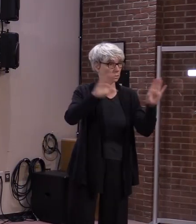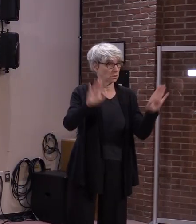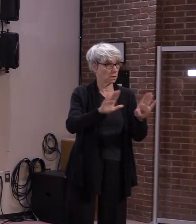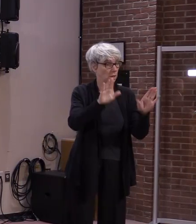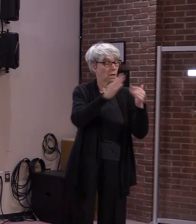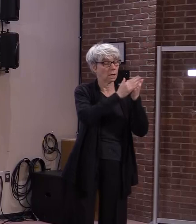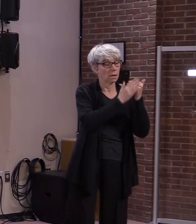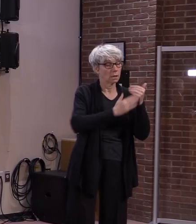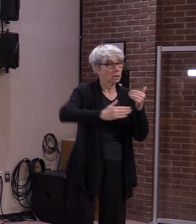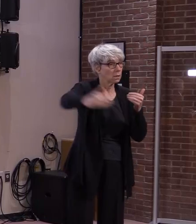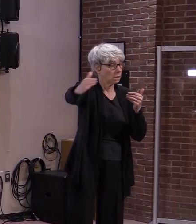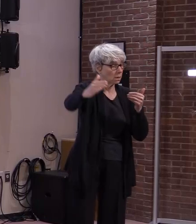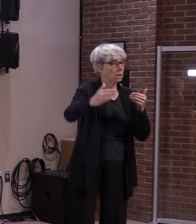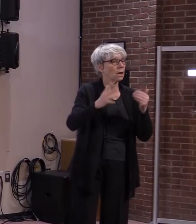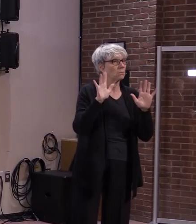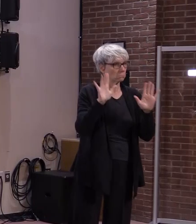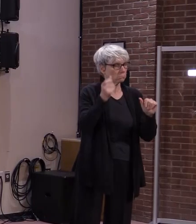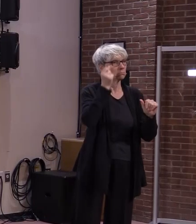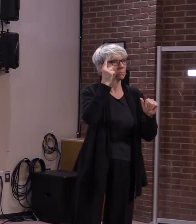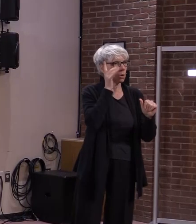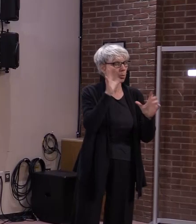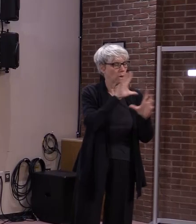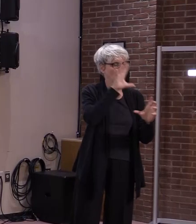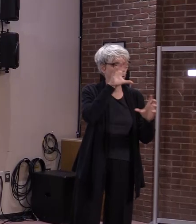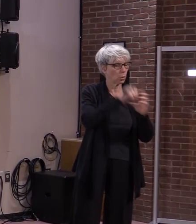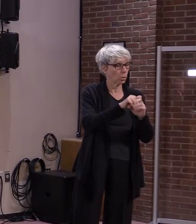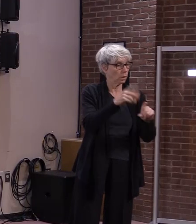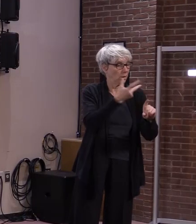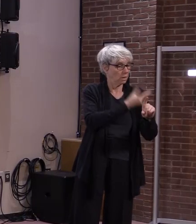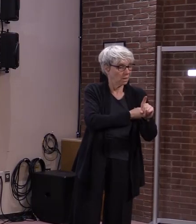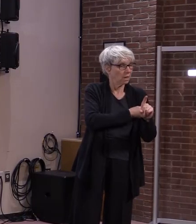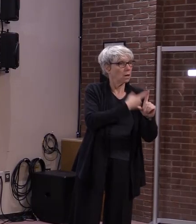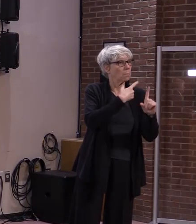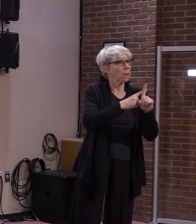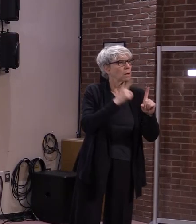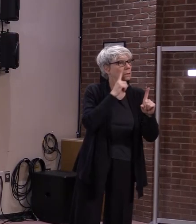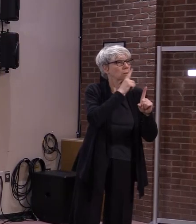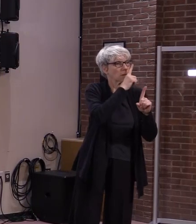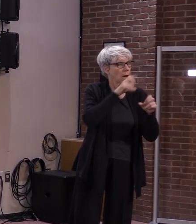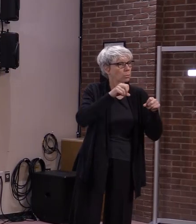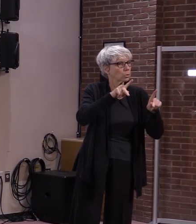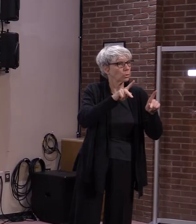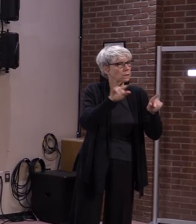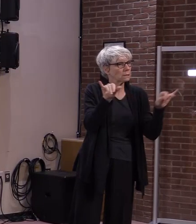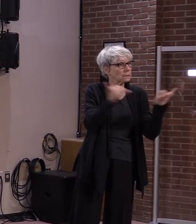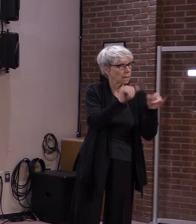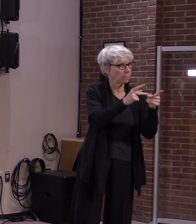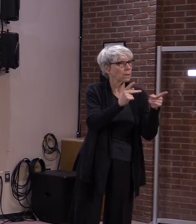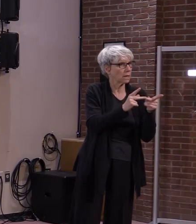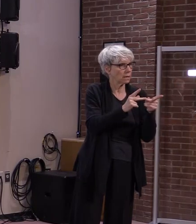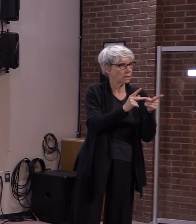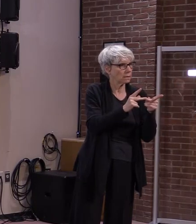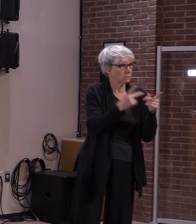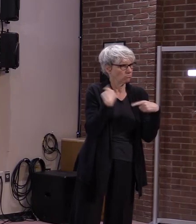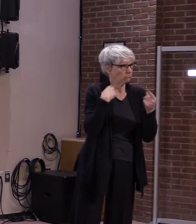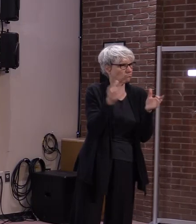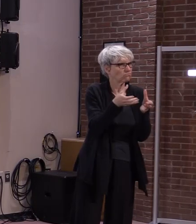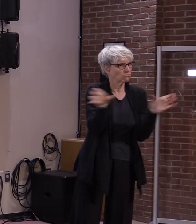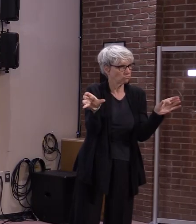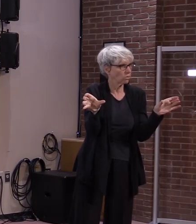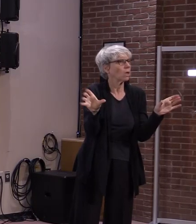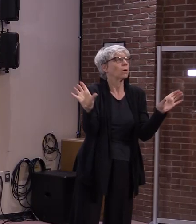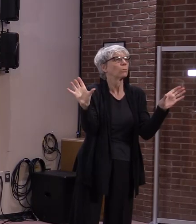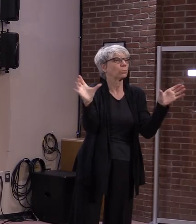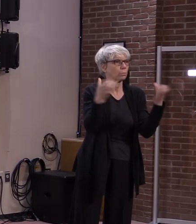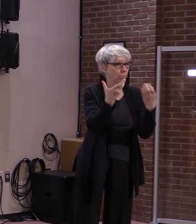combine both vaccination and testing capabilities as we move forward. We're in the planning stages, and as I mentioned, we're in the